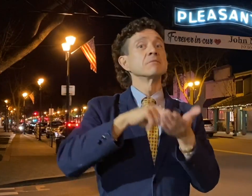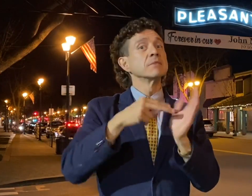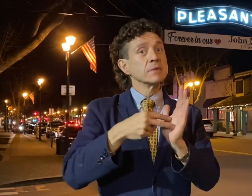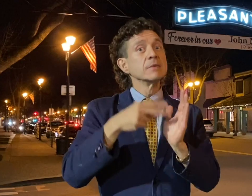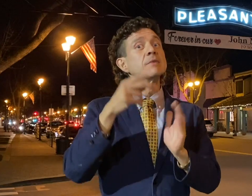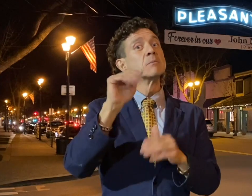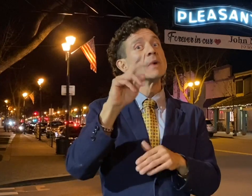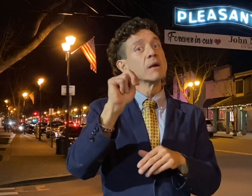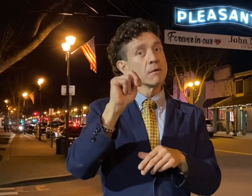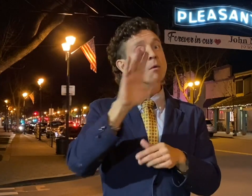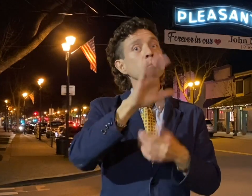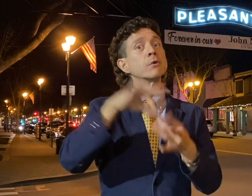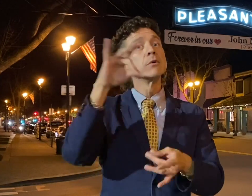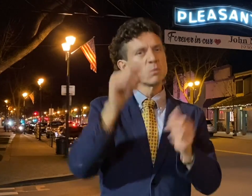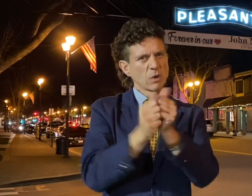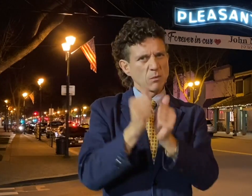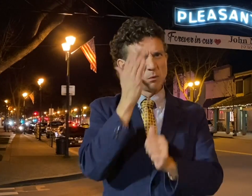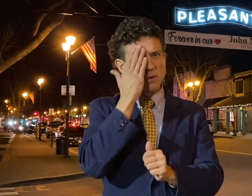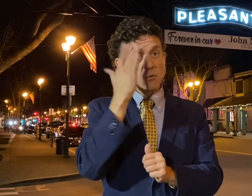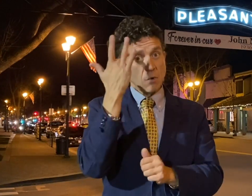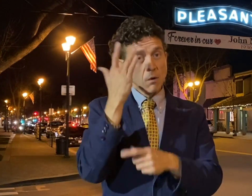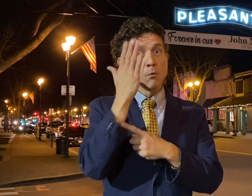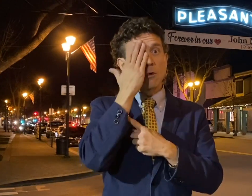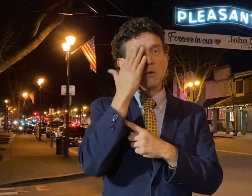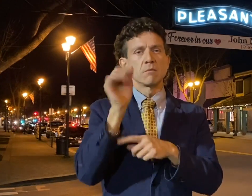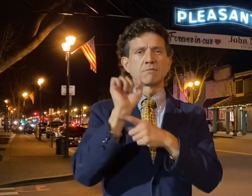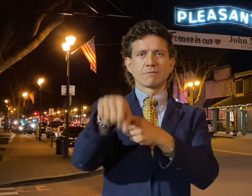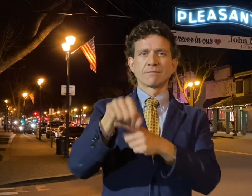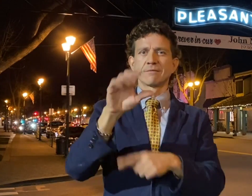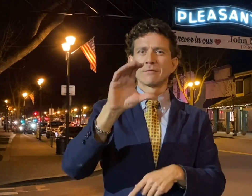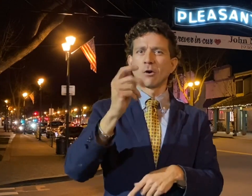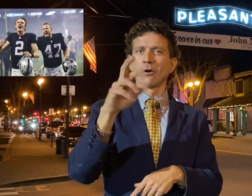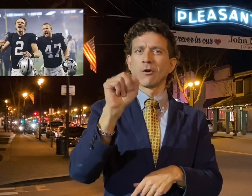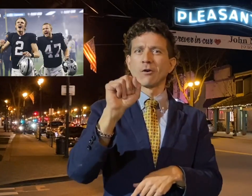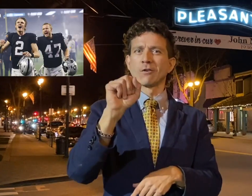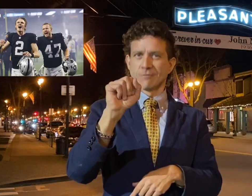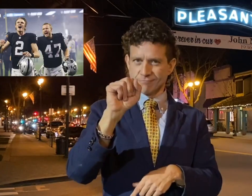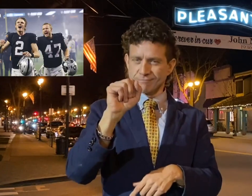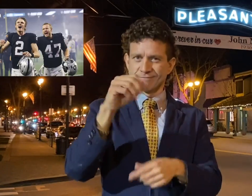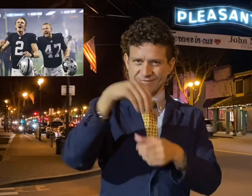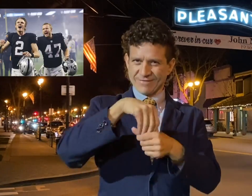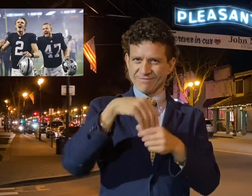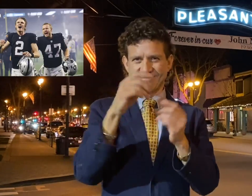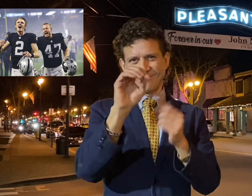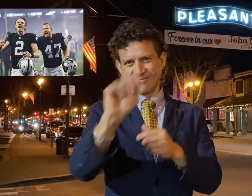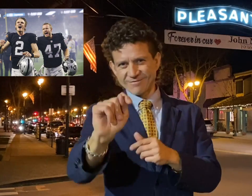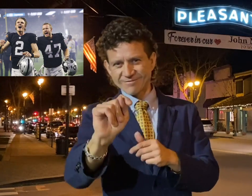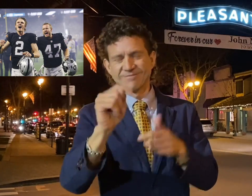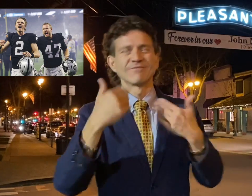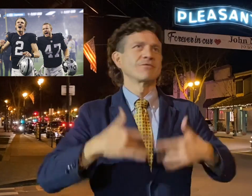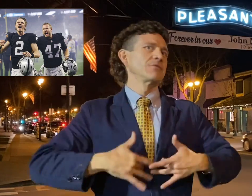It truly showed that John's spirit was with the Raiders because the Raiders beat the Chargers that night in overtime in a thrilling victory.